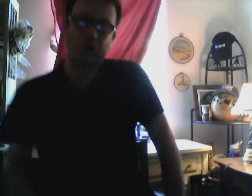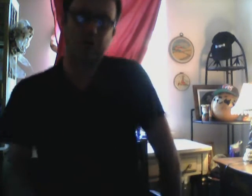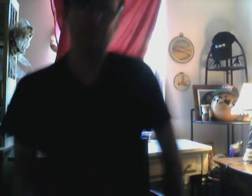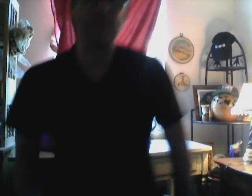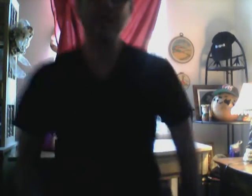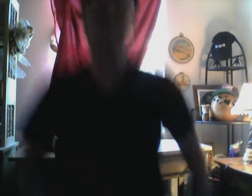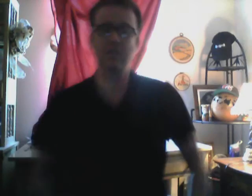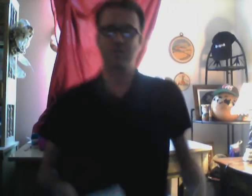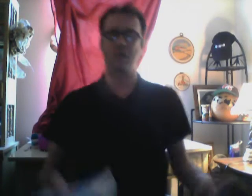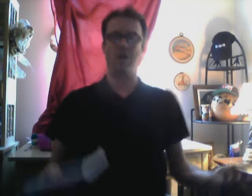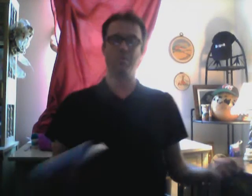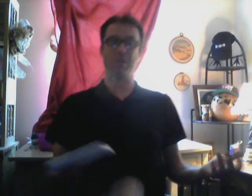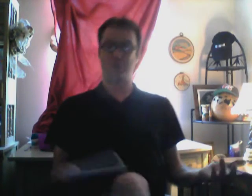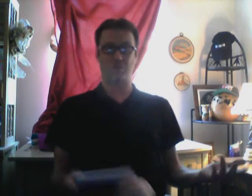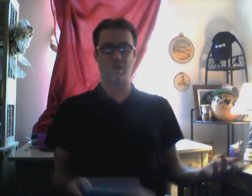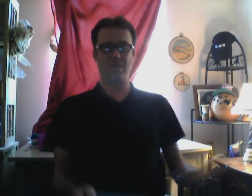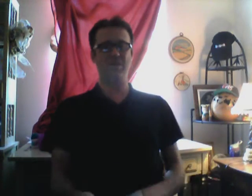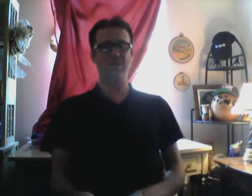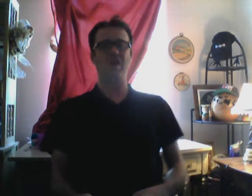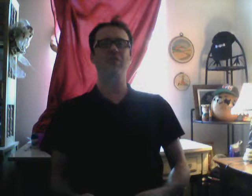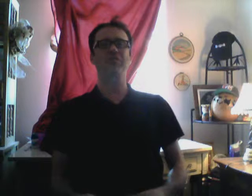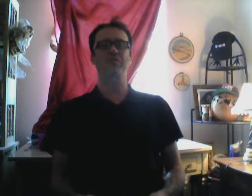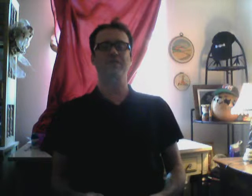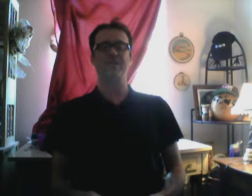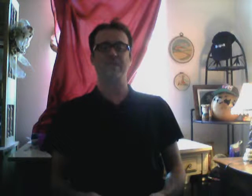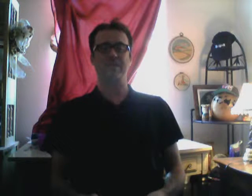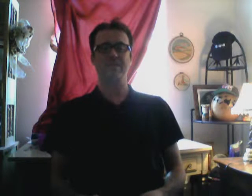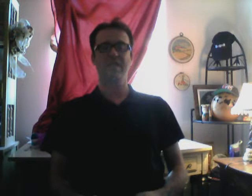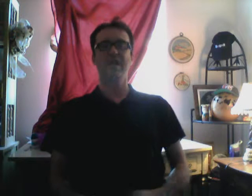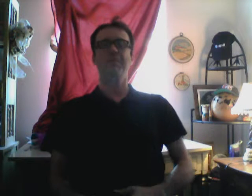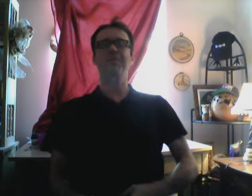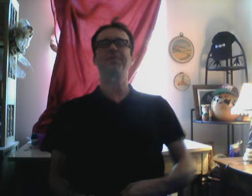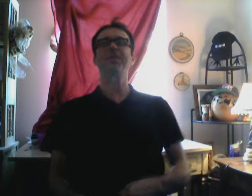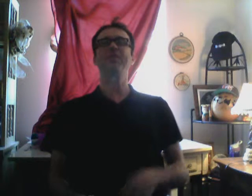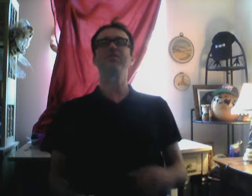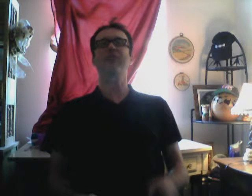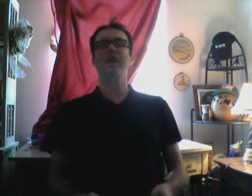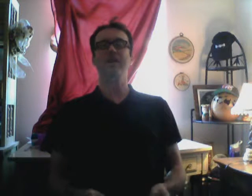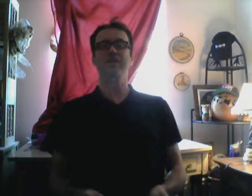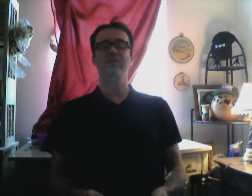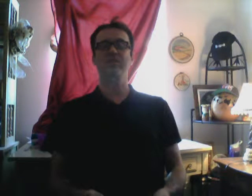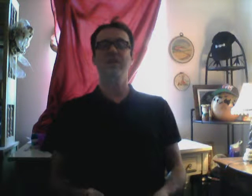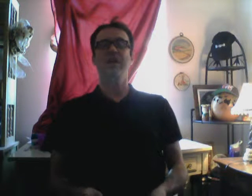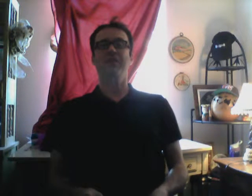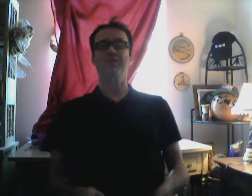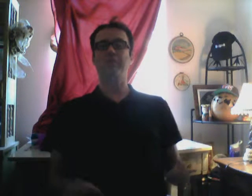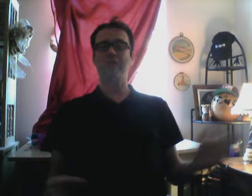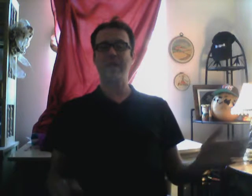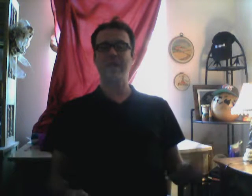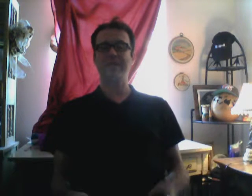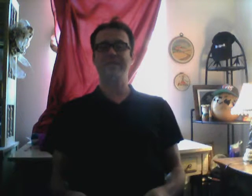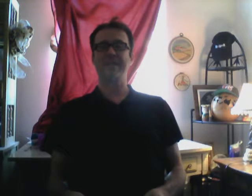Astronomy. Astrology. All sorts. Of. Things. But. Then. Got. Into. Their. Play. It's like.